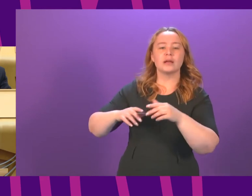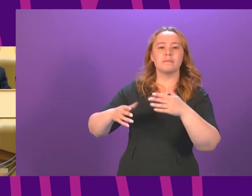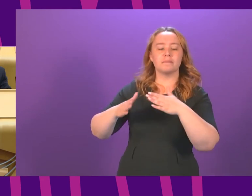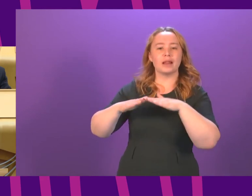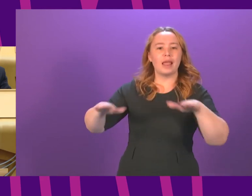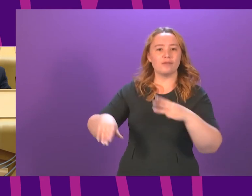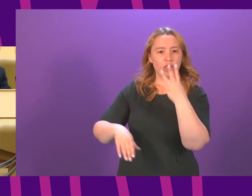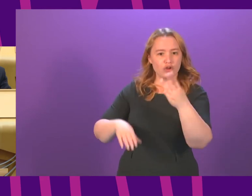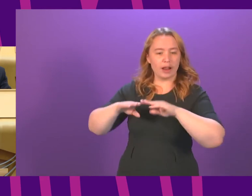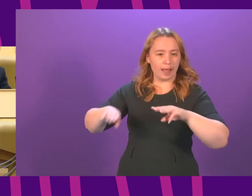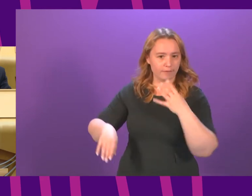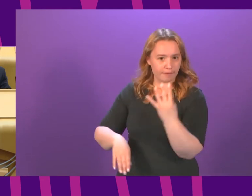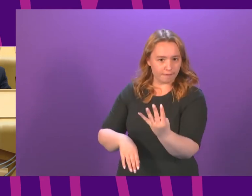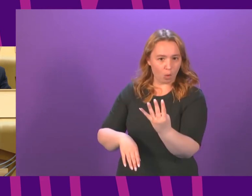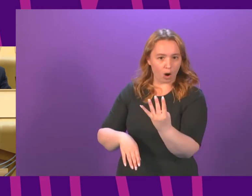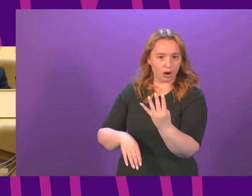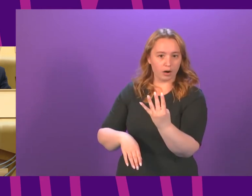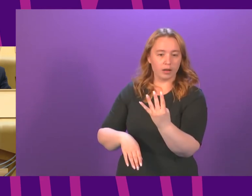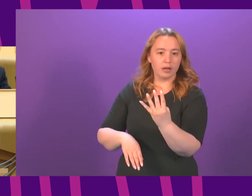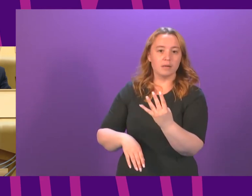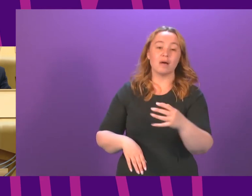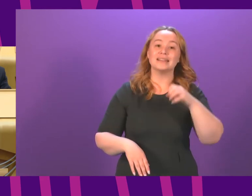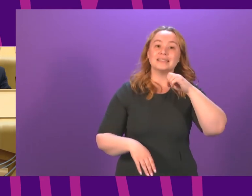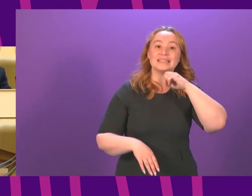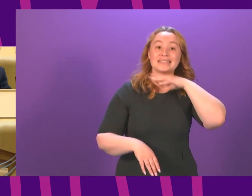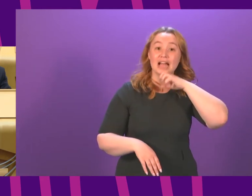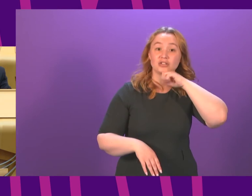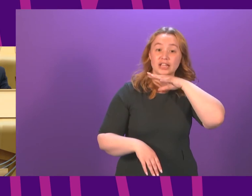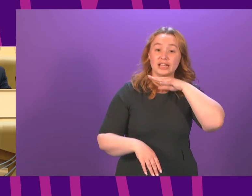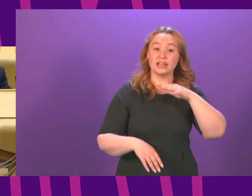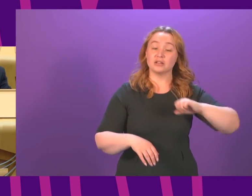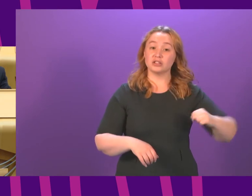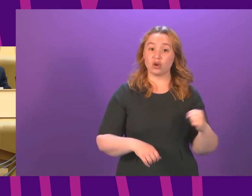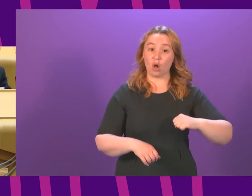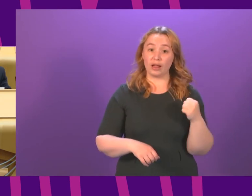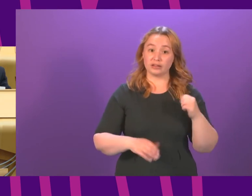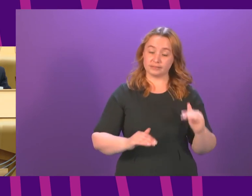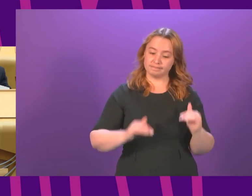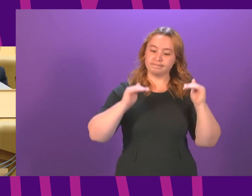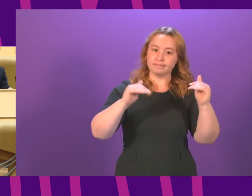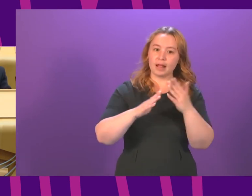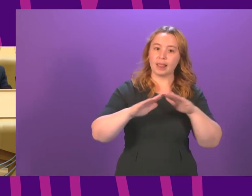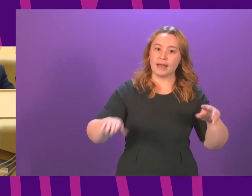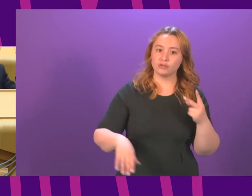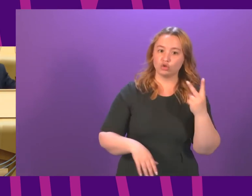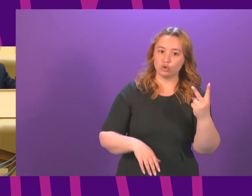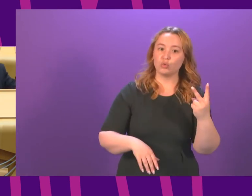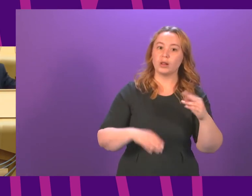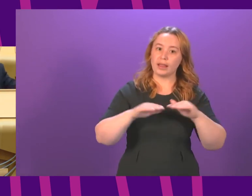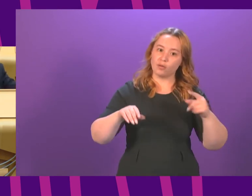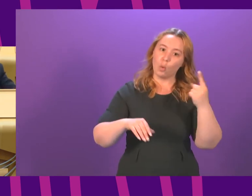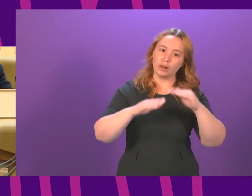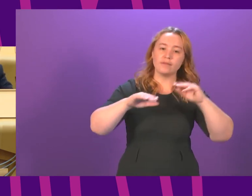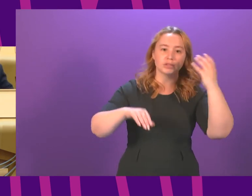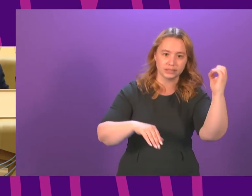level 3 areas but of course as of Saturday no part of Scotland will be in level 3 so we need to continue to